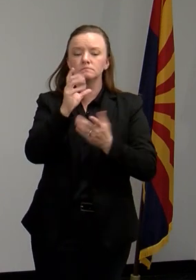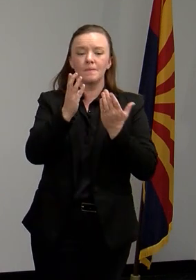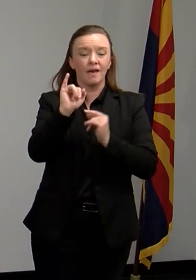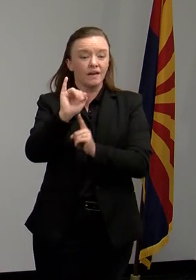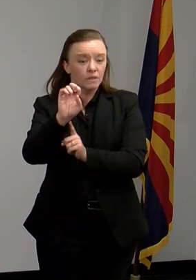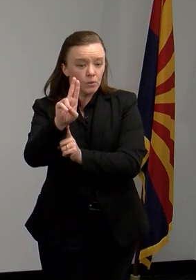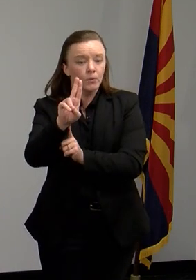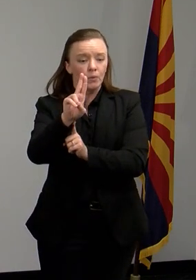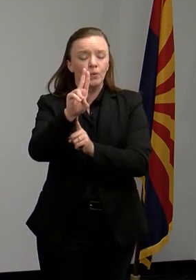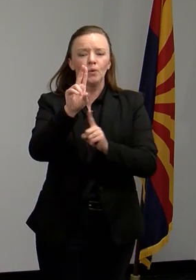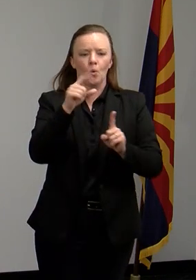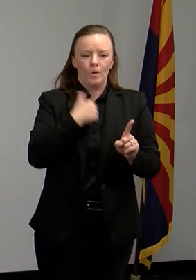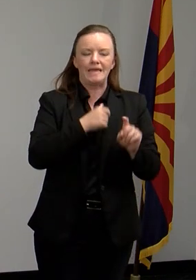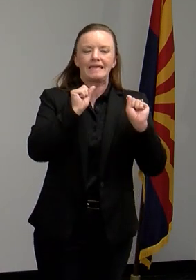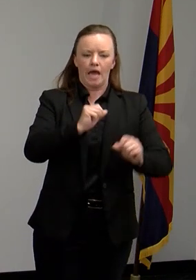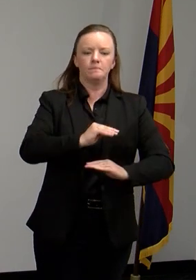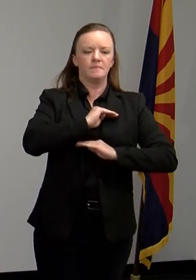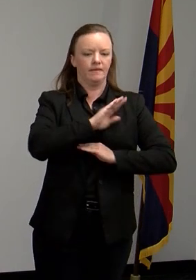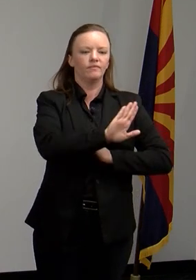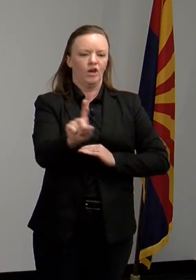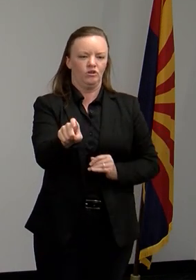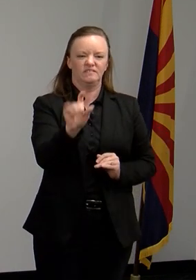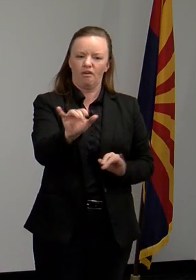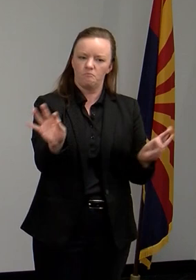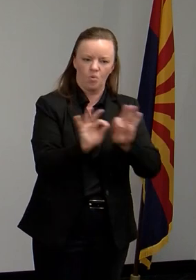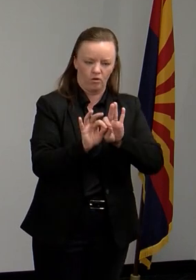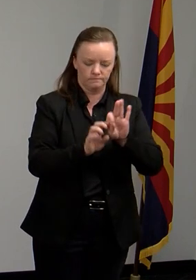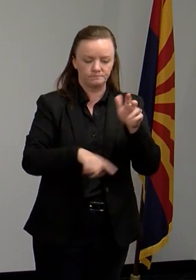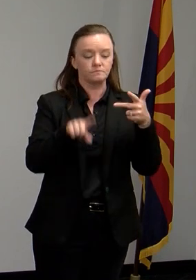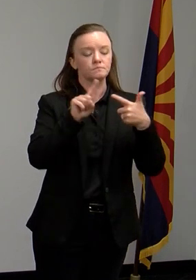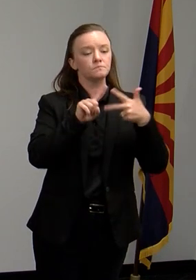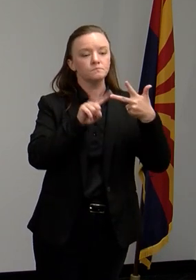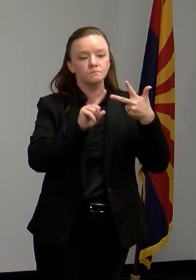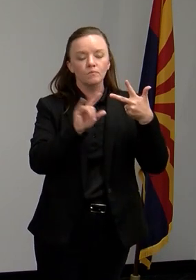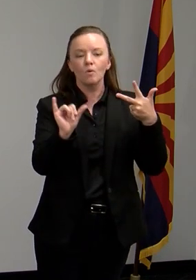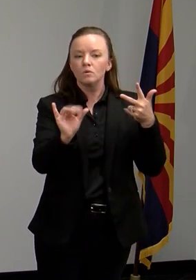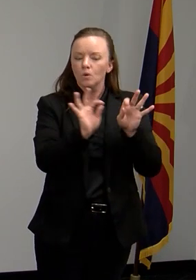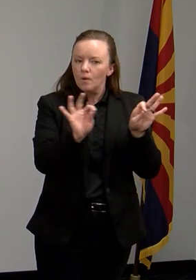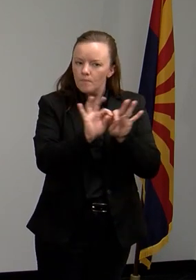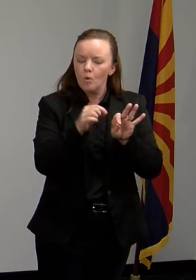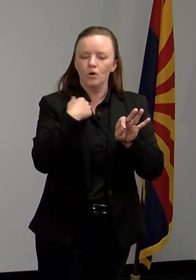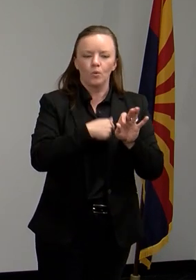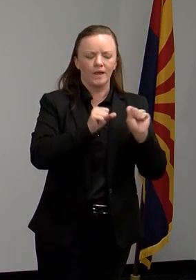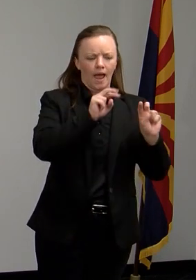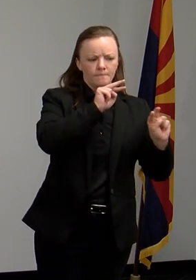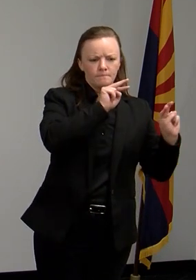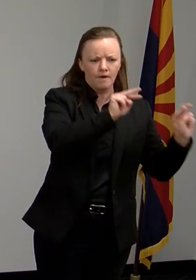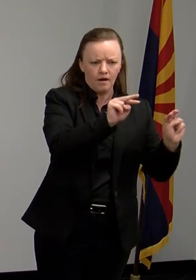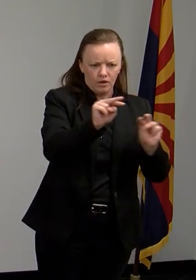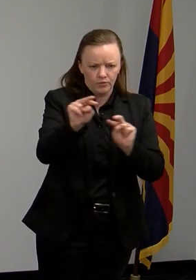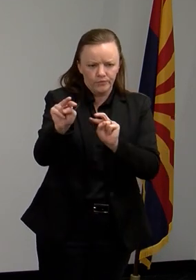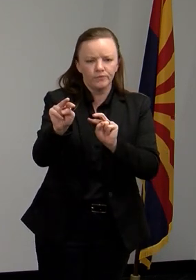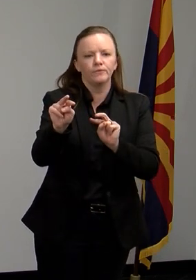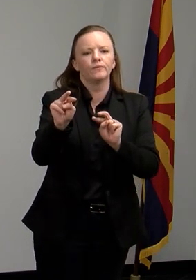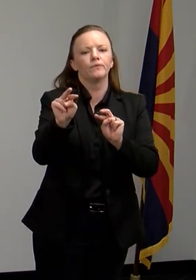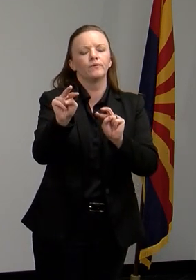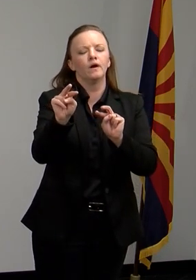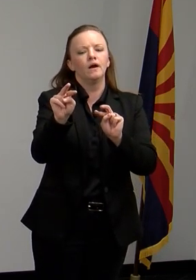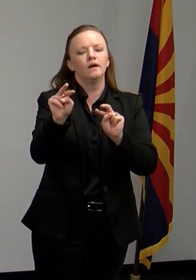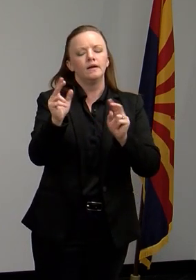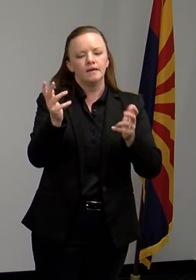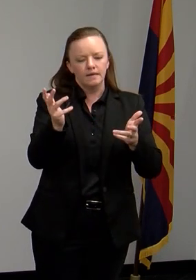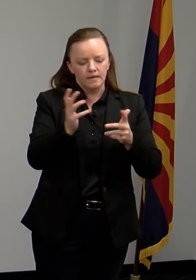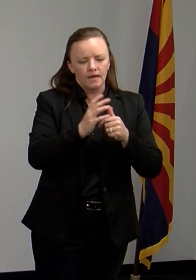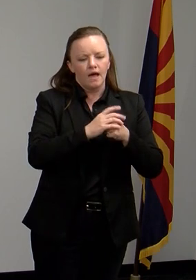important that we have the ability to be able to monitor things and do our